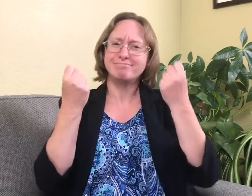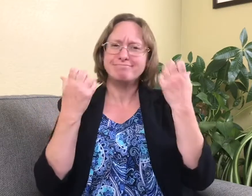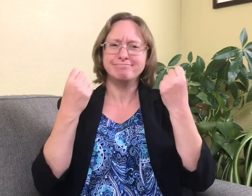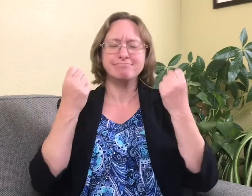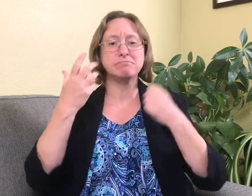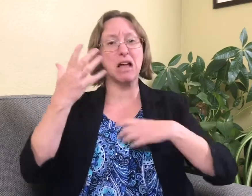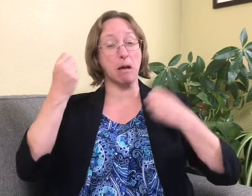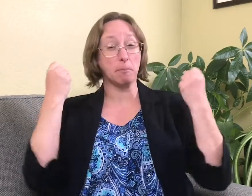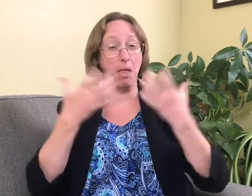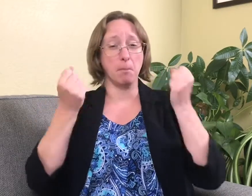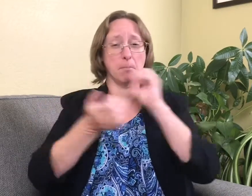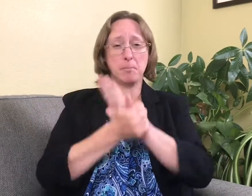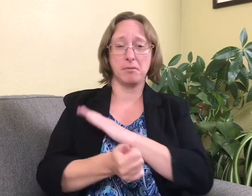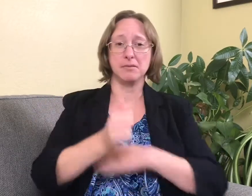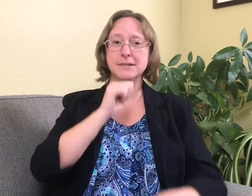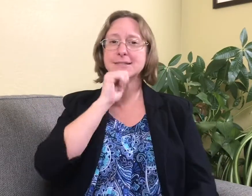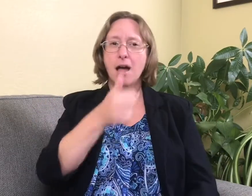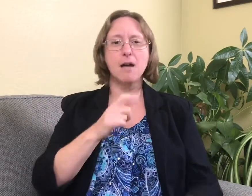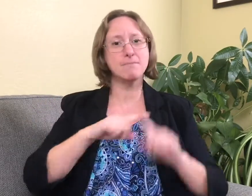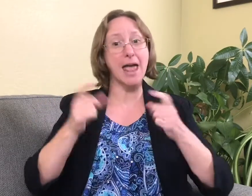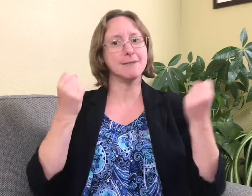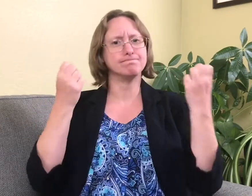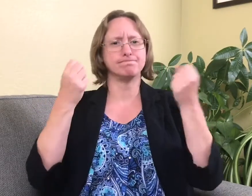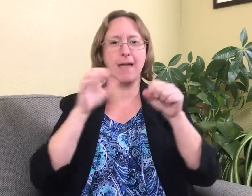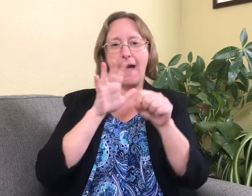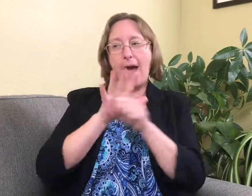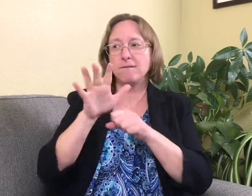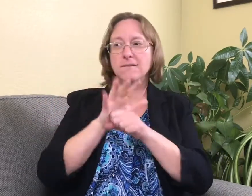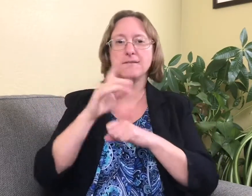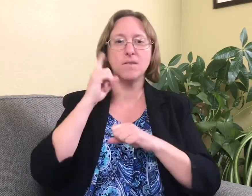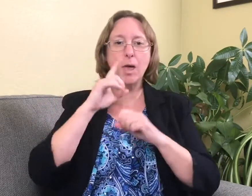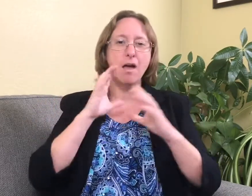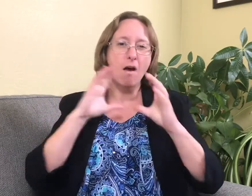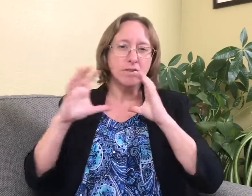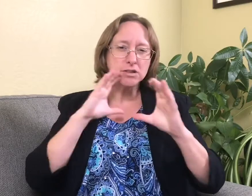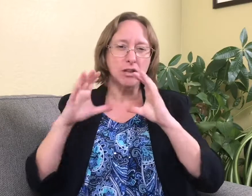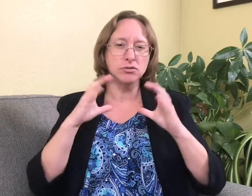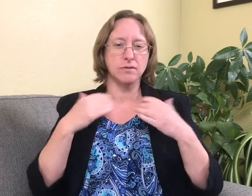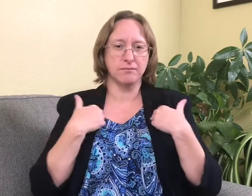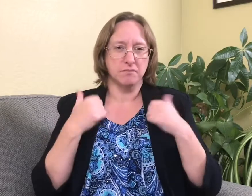My family can sign, though they're not extremely fluent. They can sign well enough that we can have conversations.